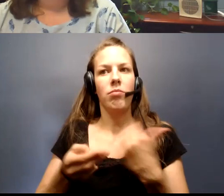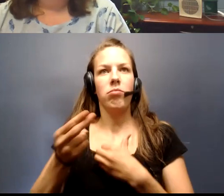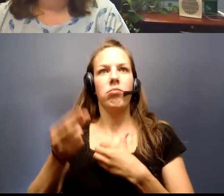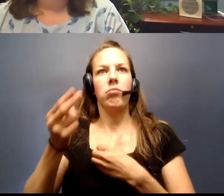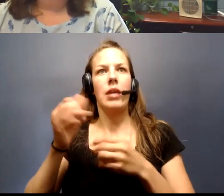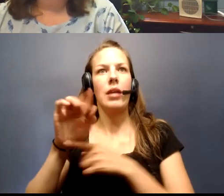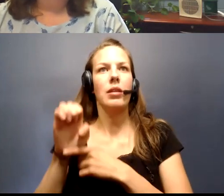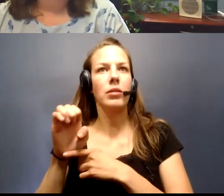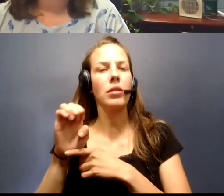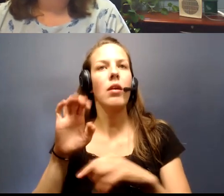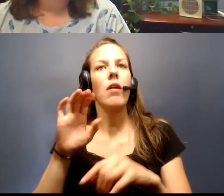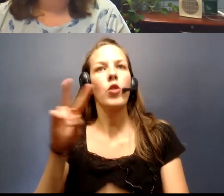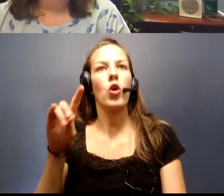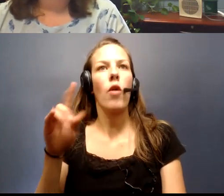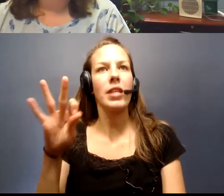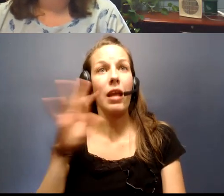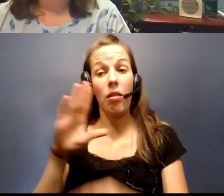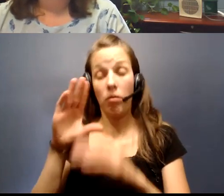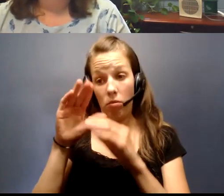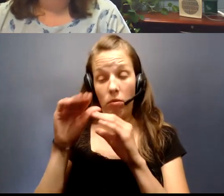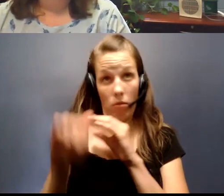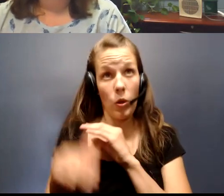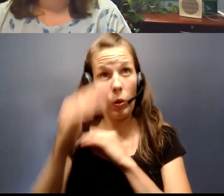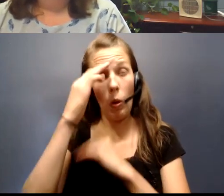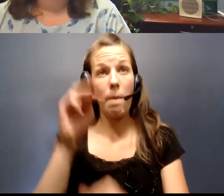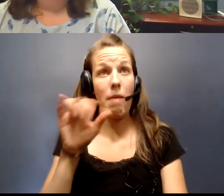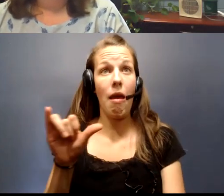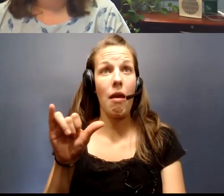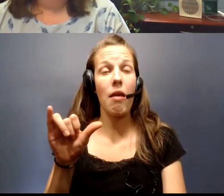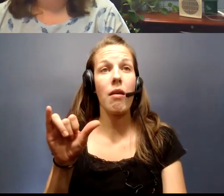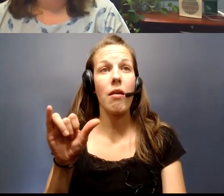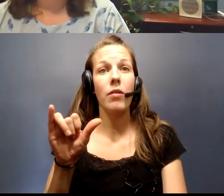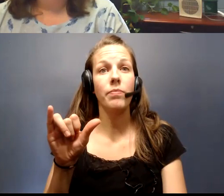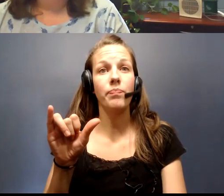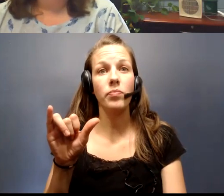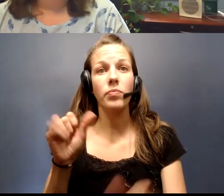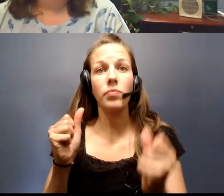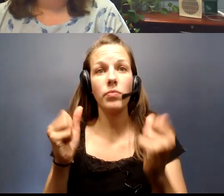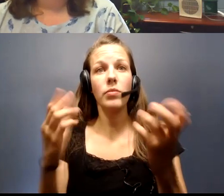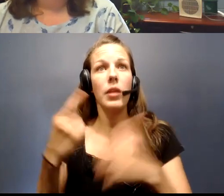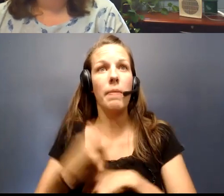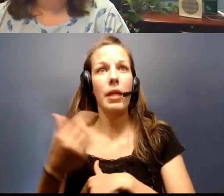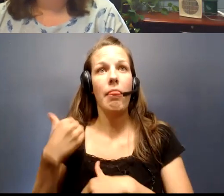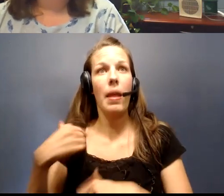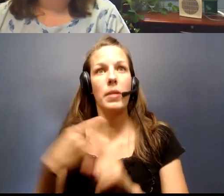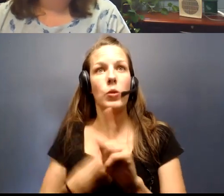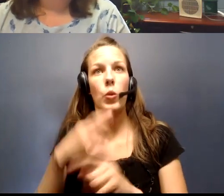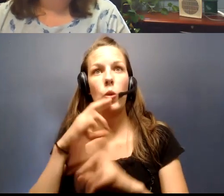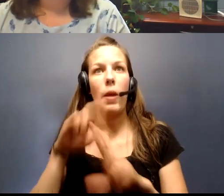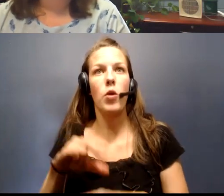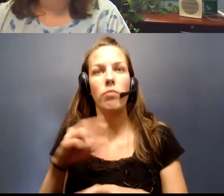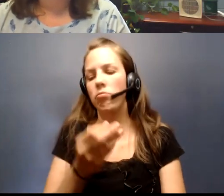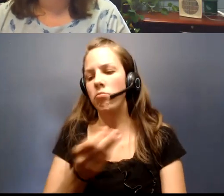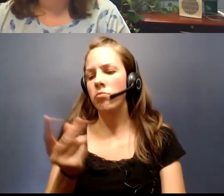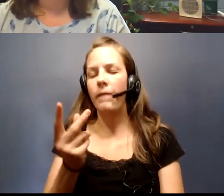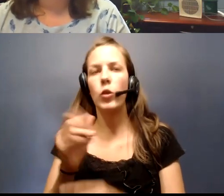Case counts fell, as you know, throughout May, and many days last month, we reported just a handful